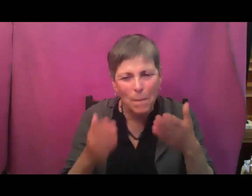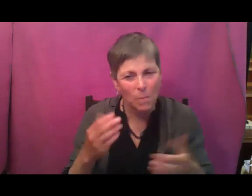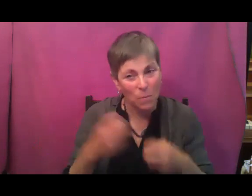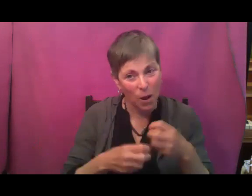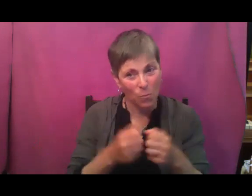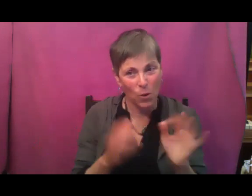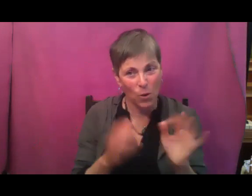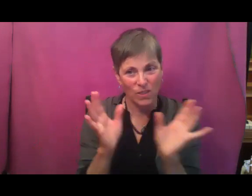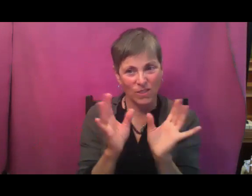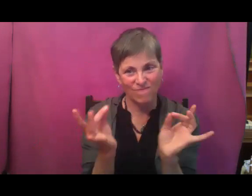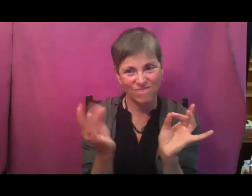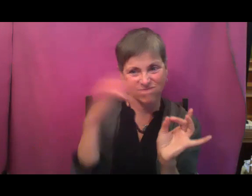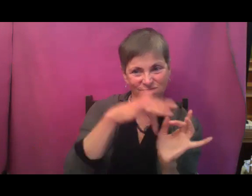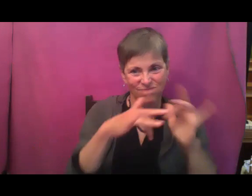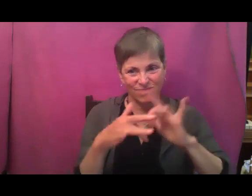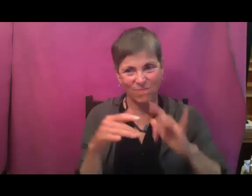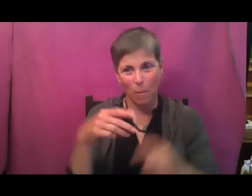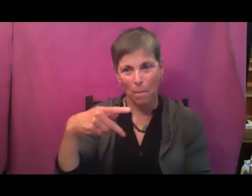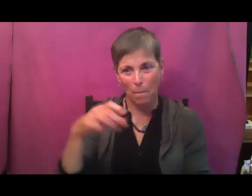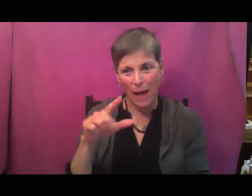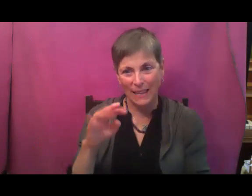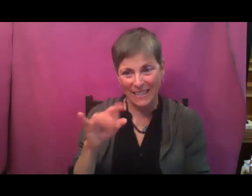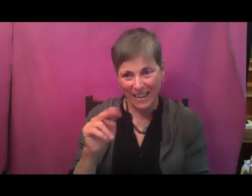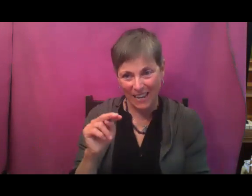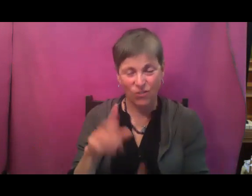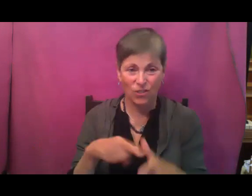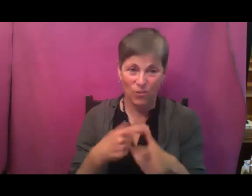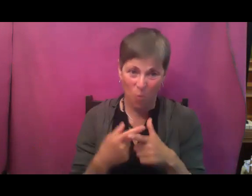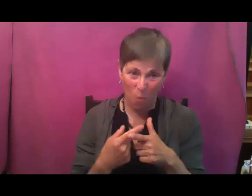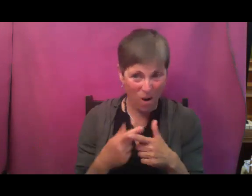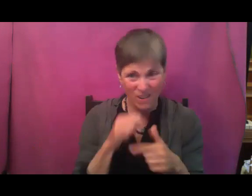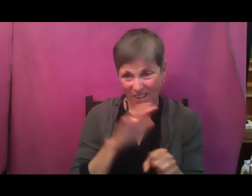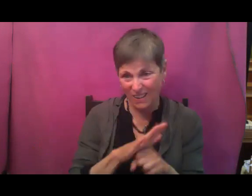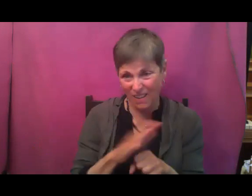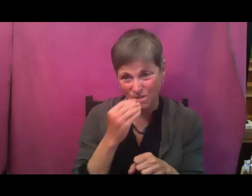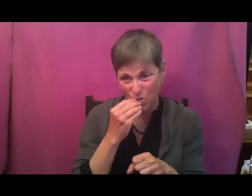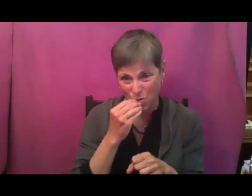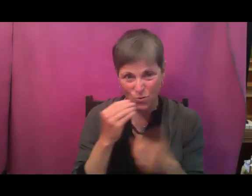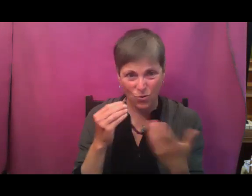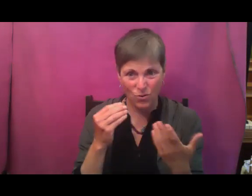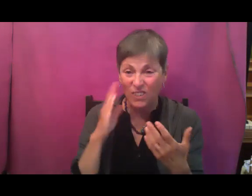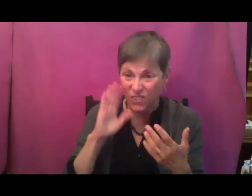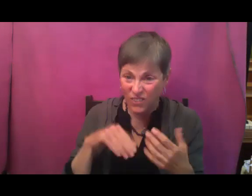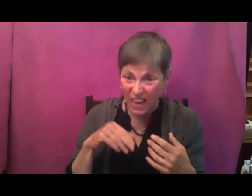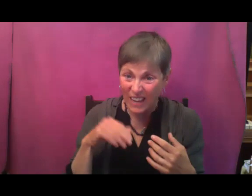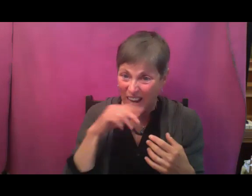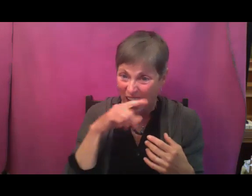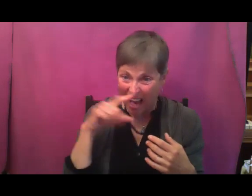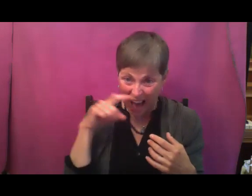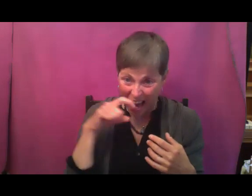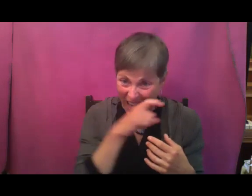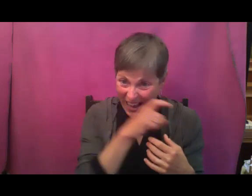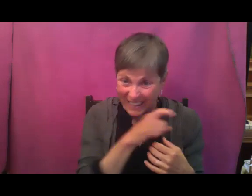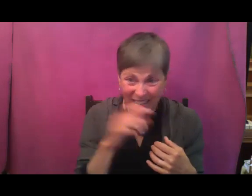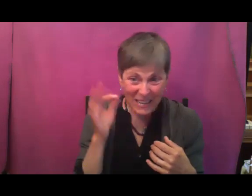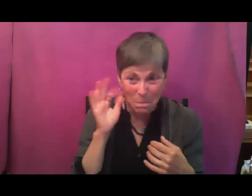If you have a pollination issue, it might be because yeah, honeybees are totally dying left and right, as well as